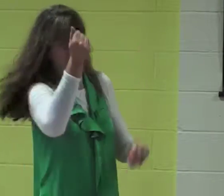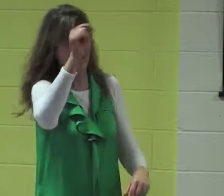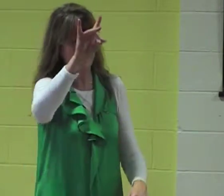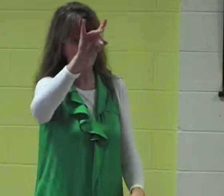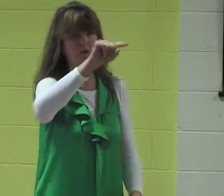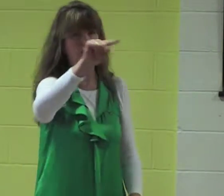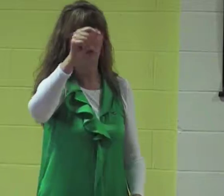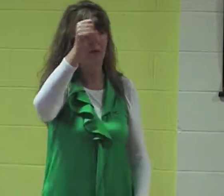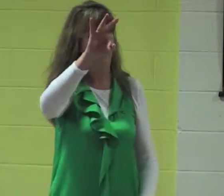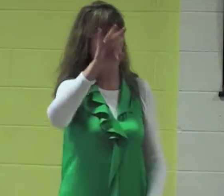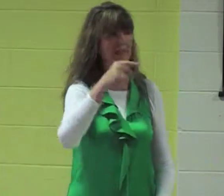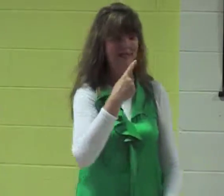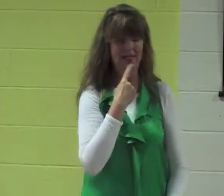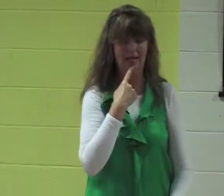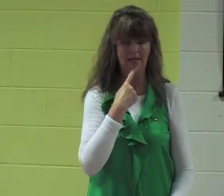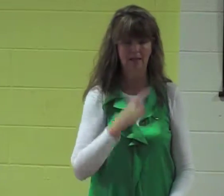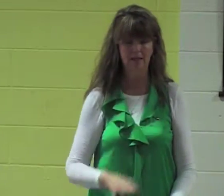Okay, verses 18 and 19.